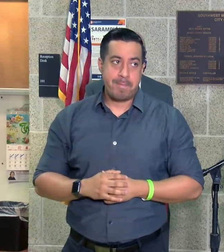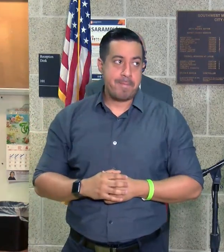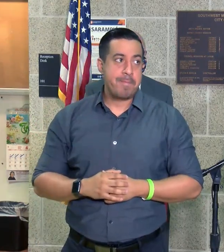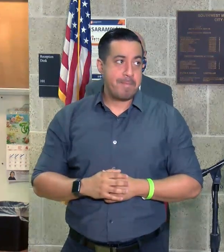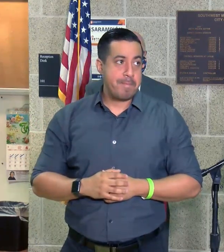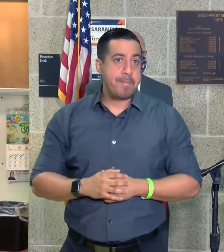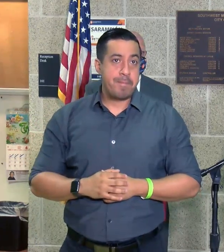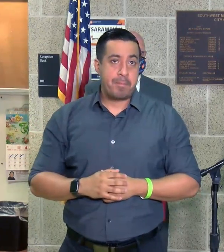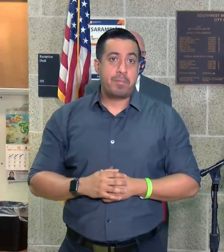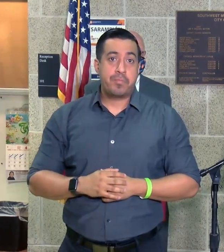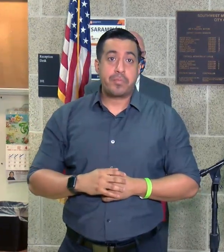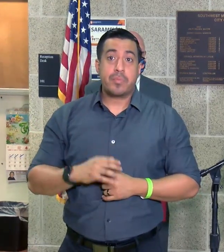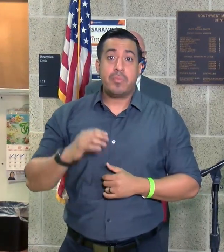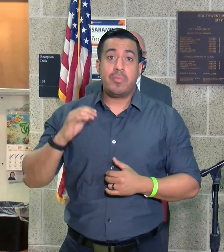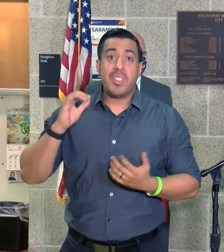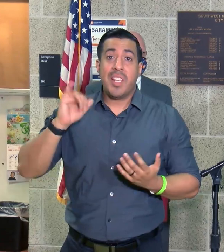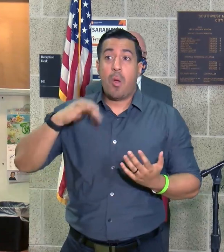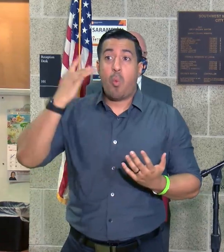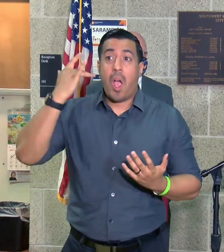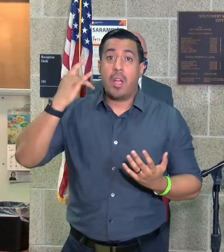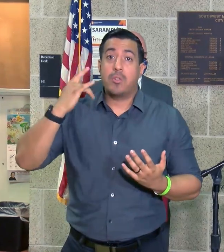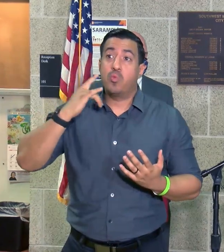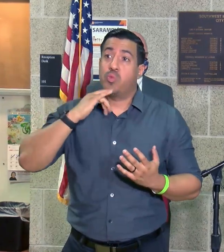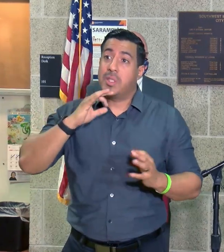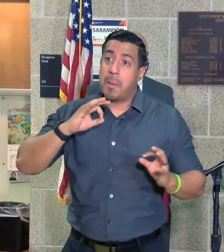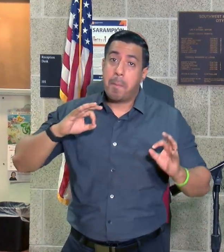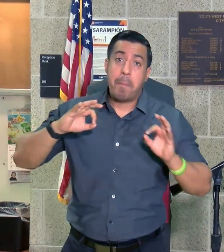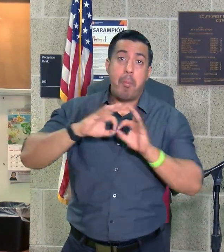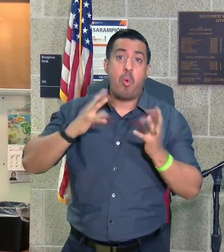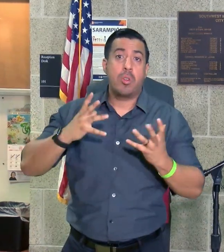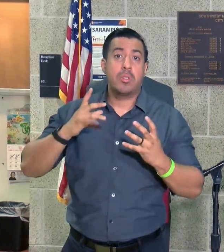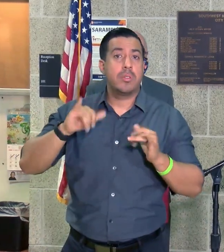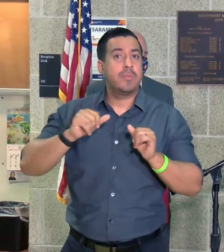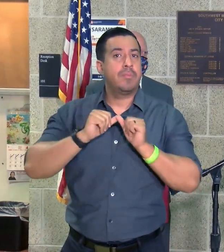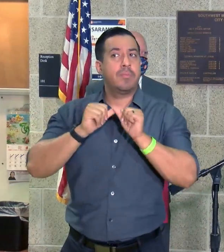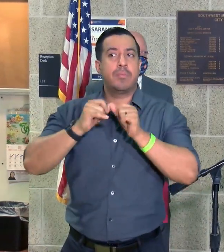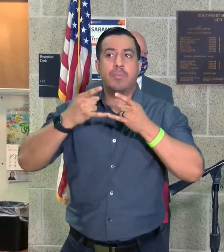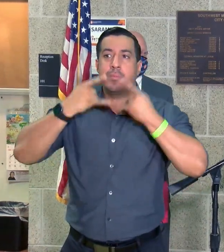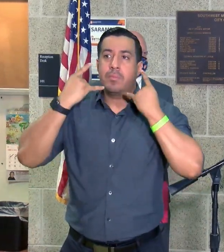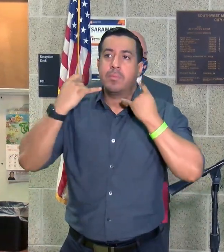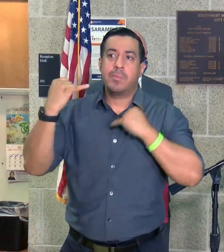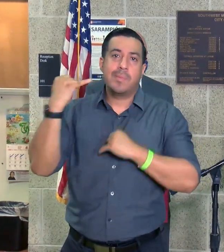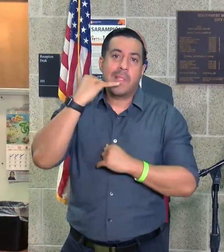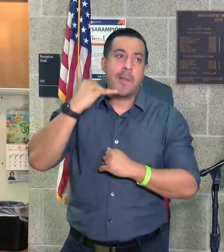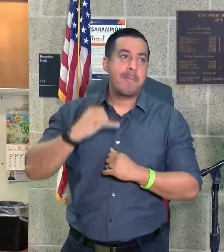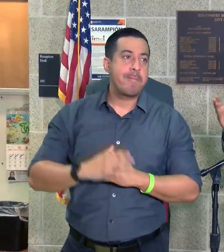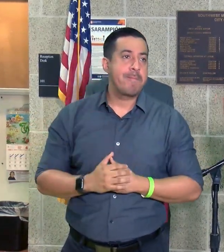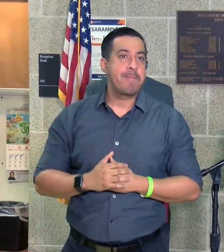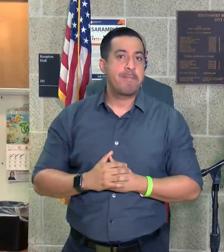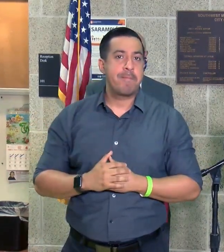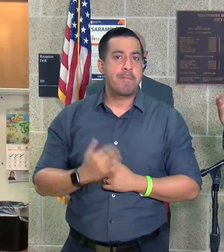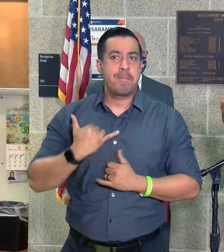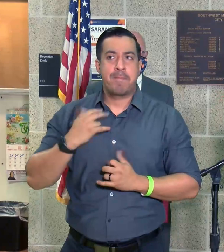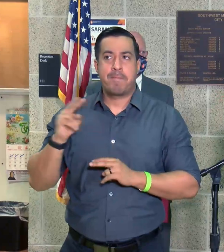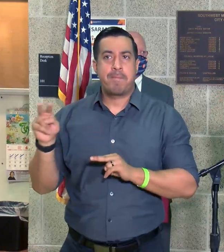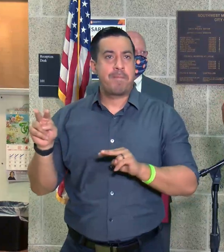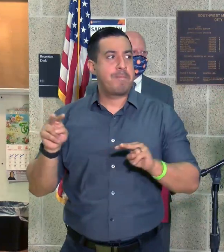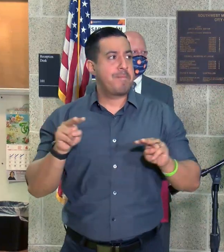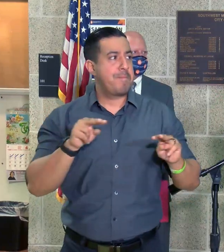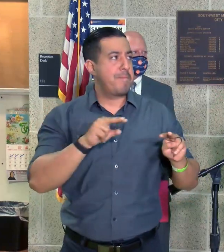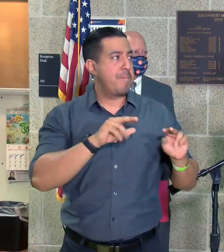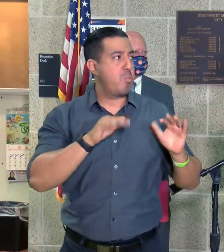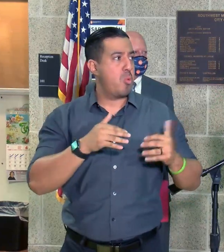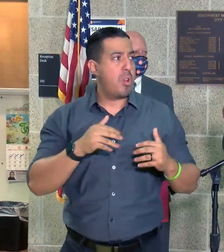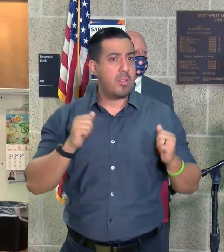okay? And that's why it's still very important to keep these masks on. And as I look around in this room,